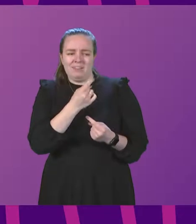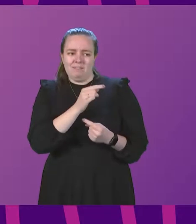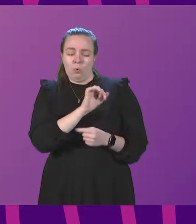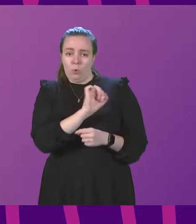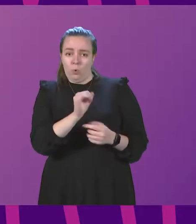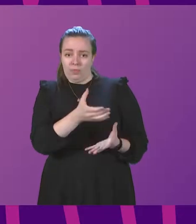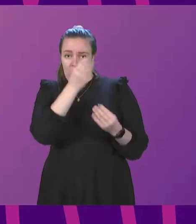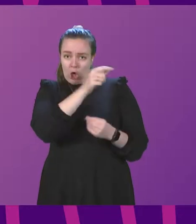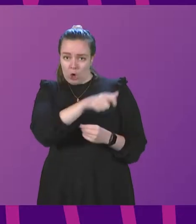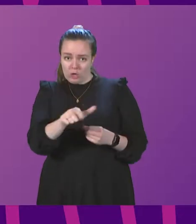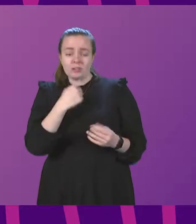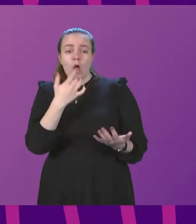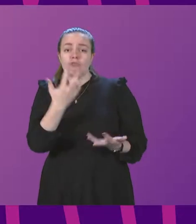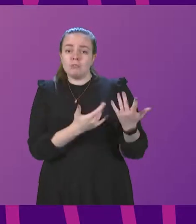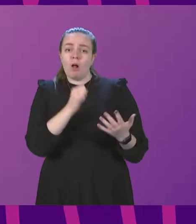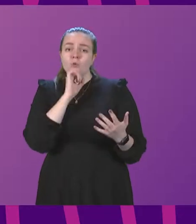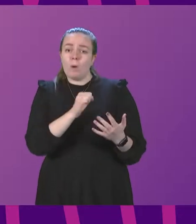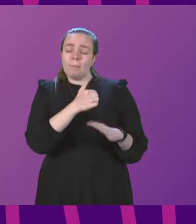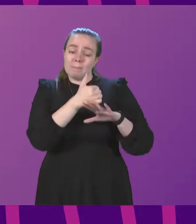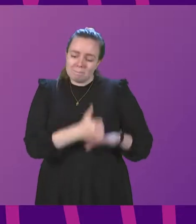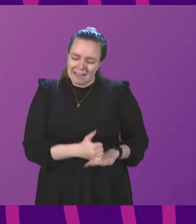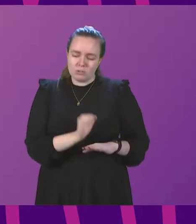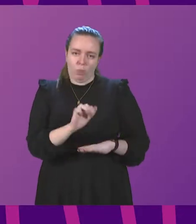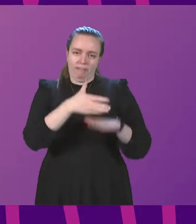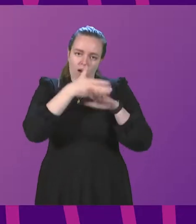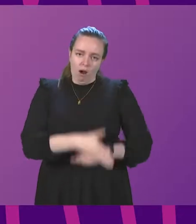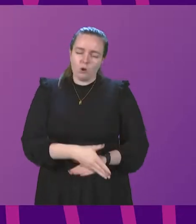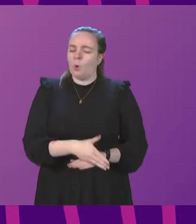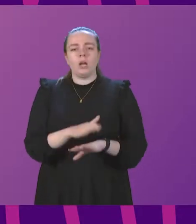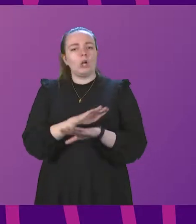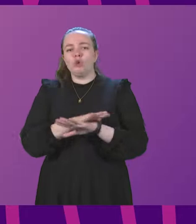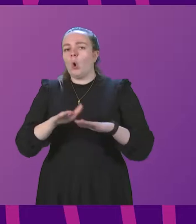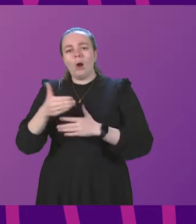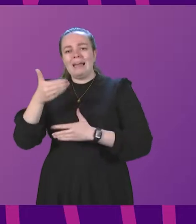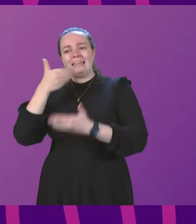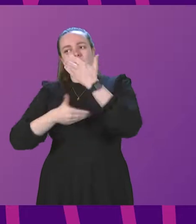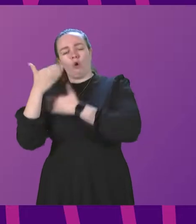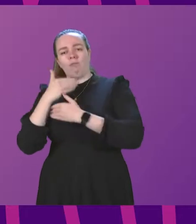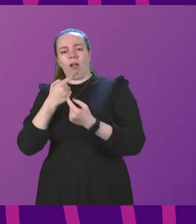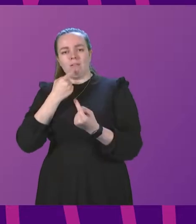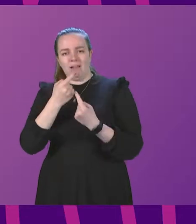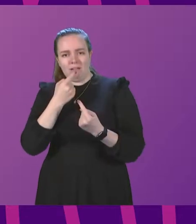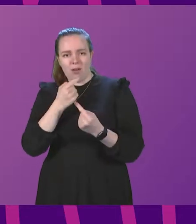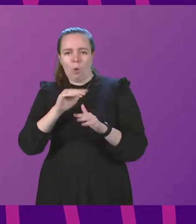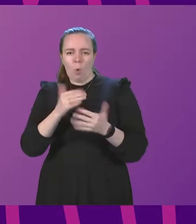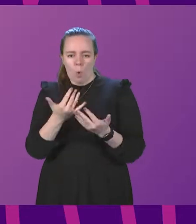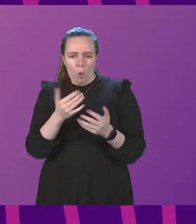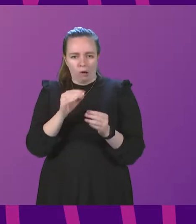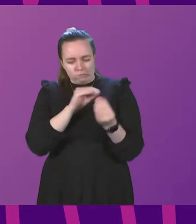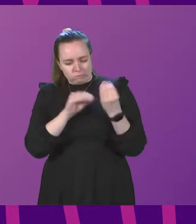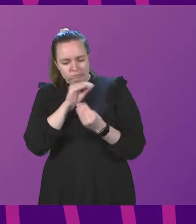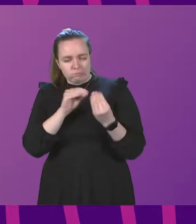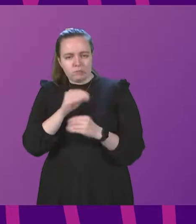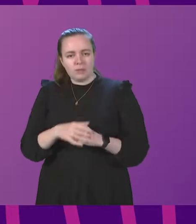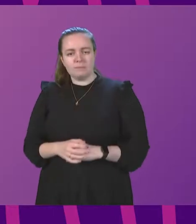learners that the results will be based on the results of their hard work and not in historical data or an algorithm? The Cabinet